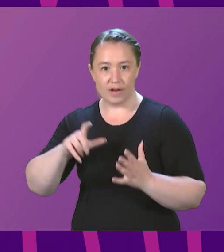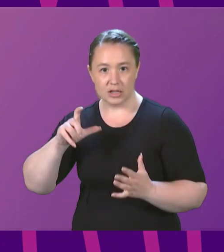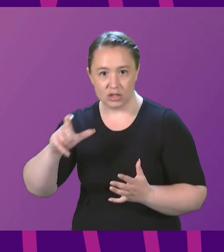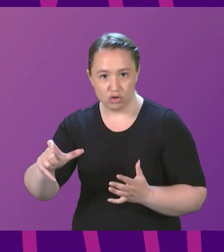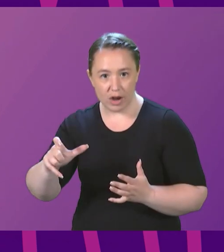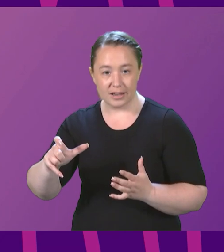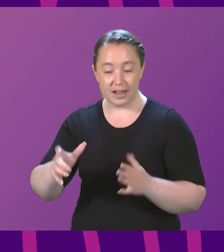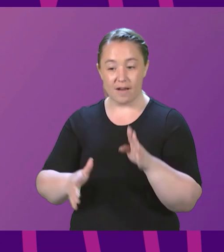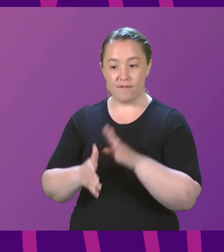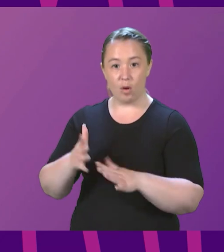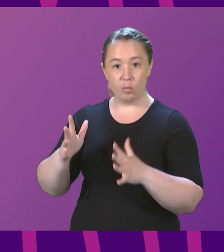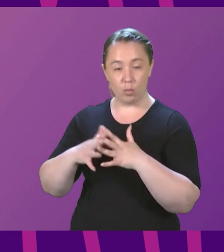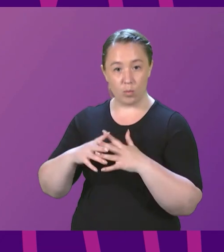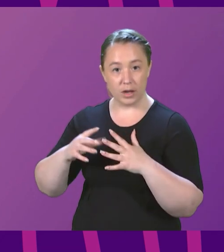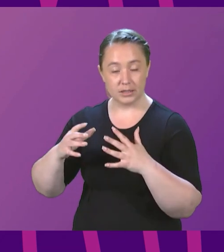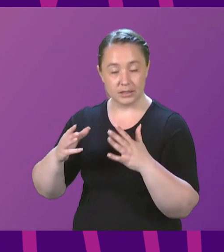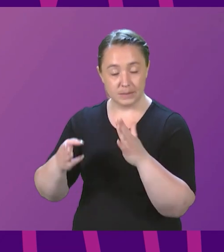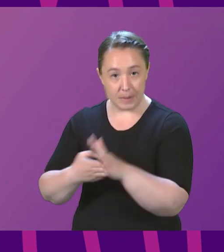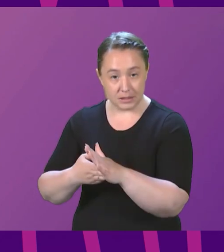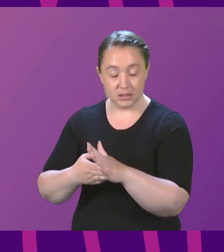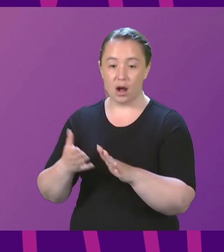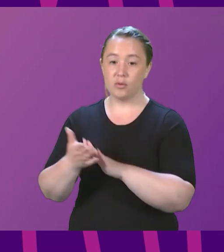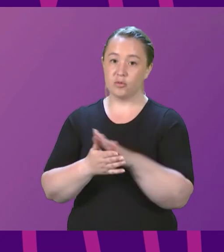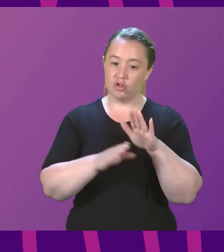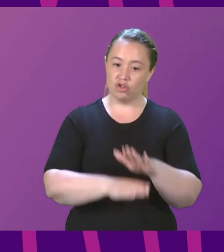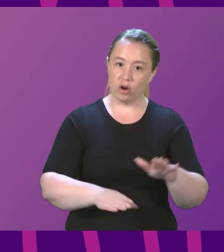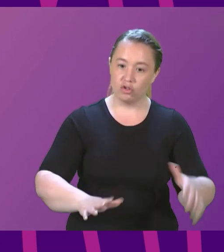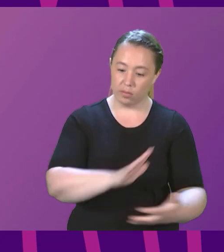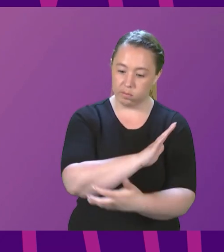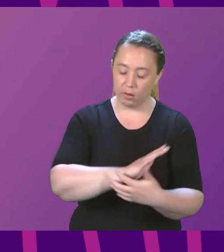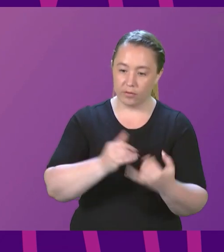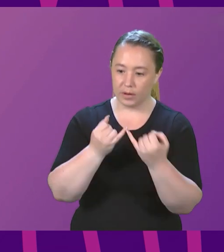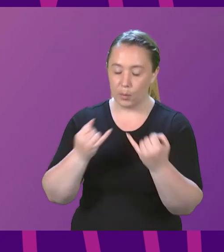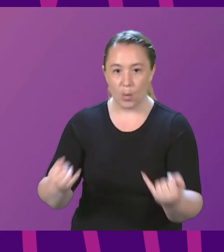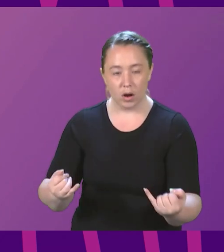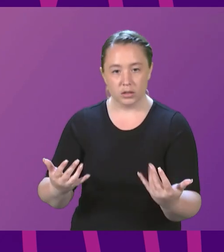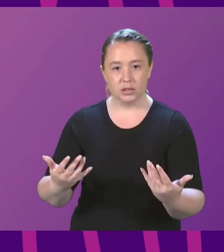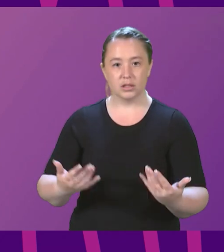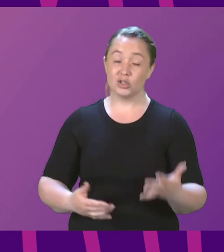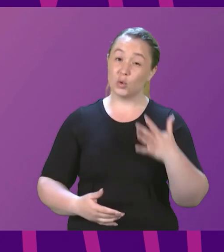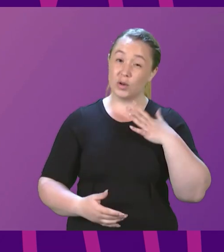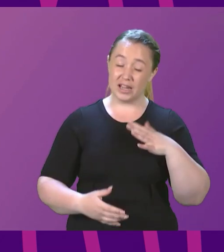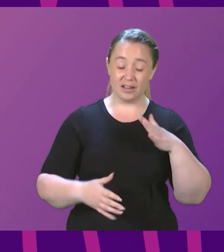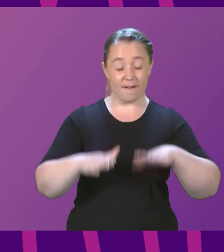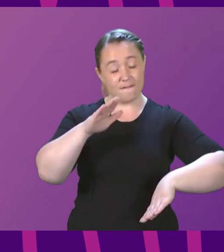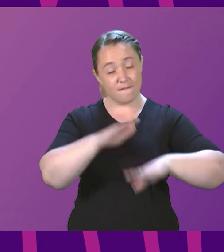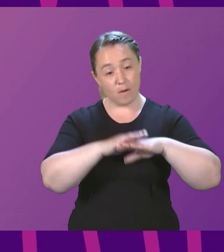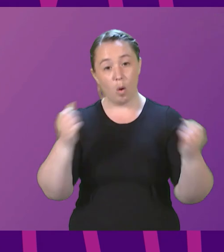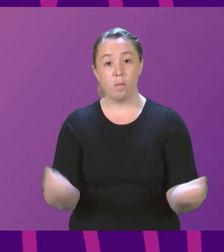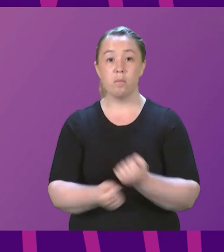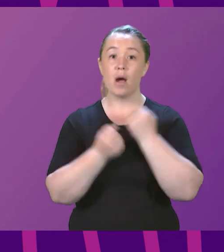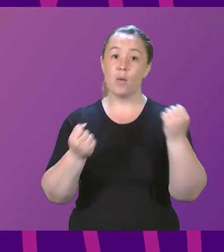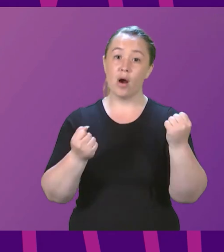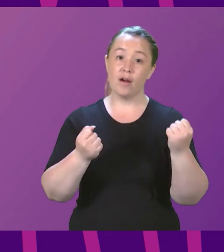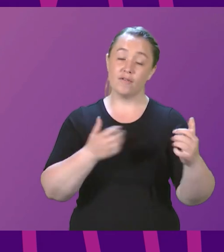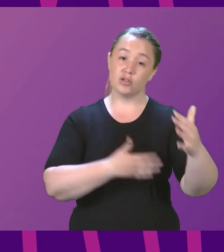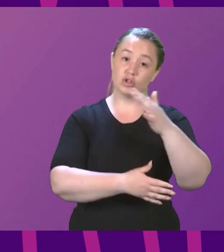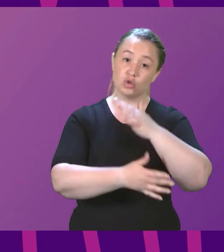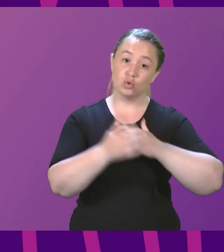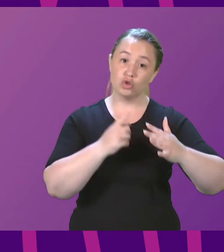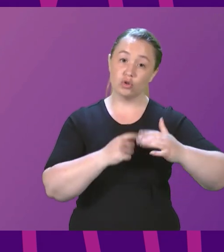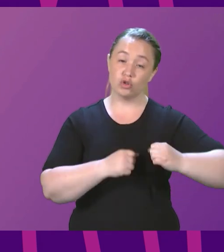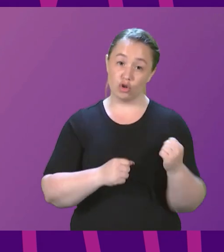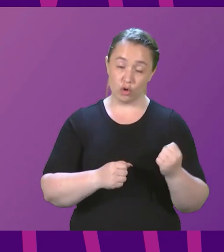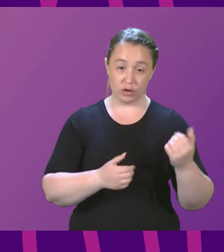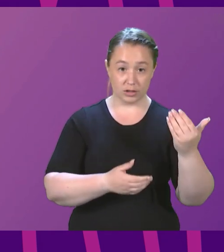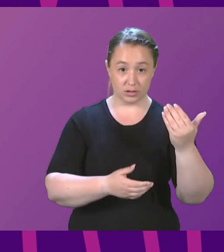back into poverty. We need all of the powers of a Social Security system to make sure that everything we do is lifting children